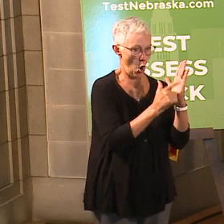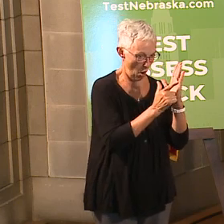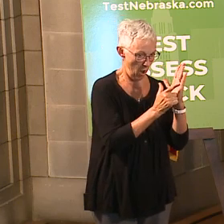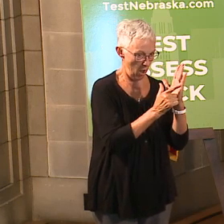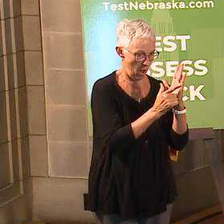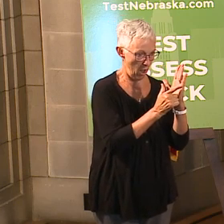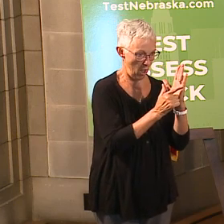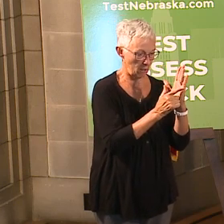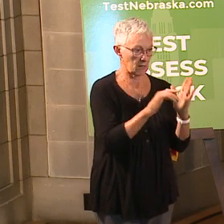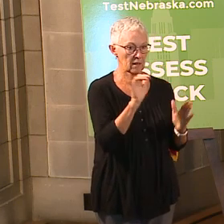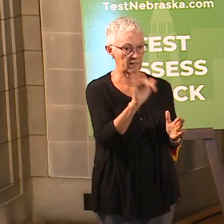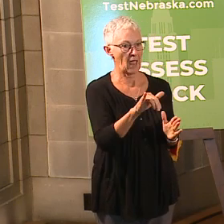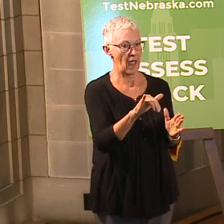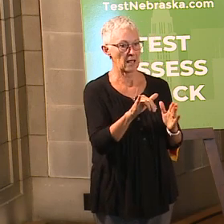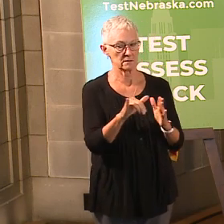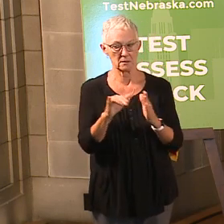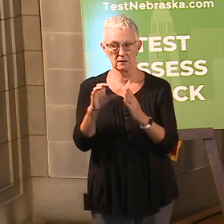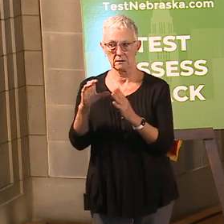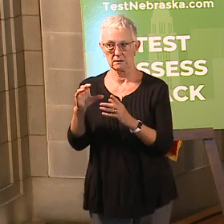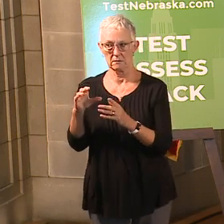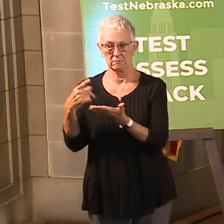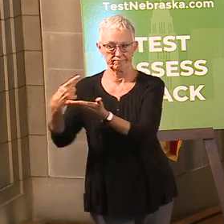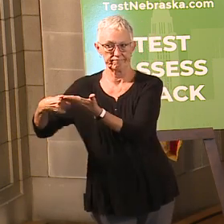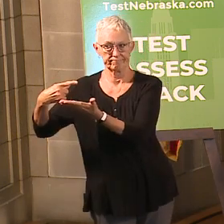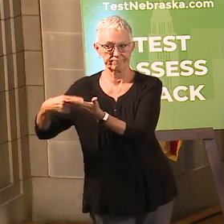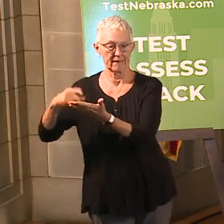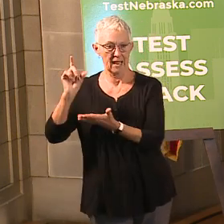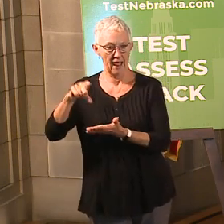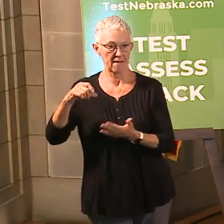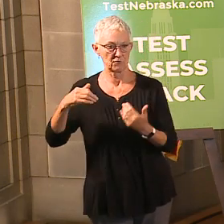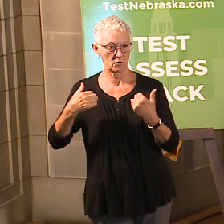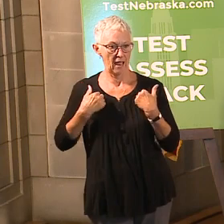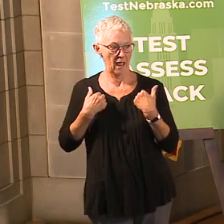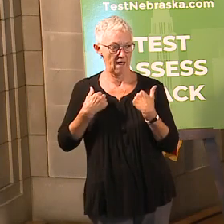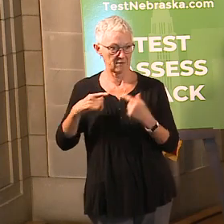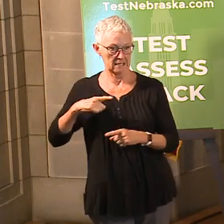an important conversation that we'd also have in the legislature from the school perspective anyway.